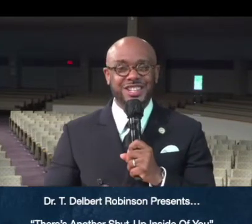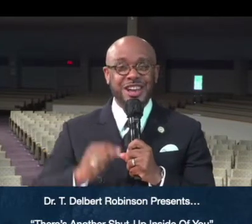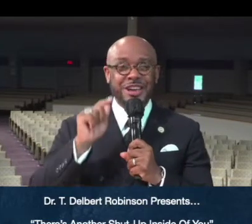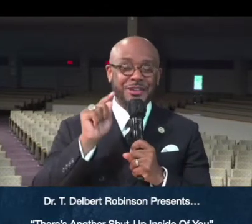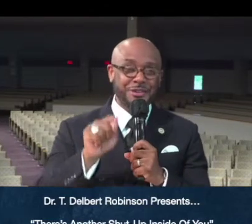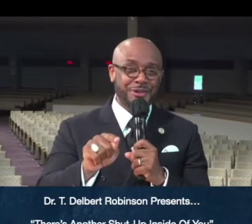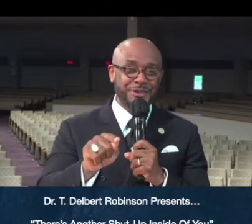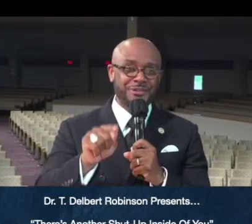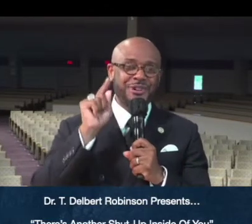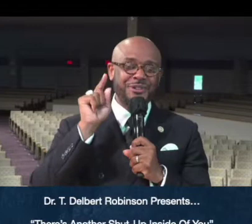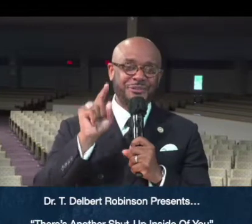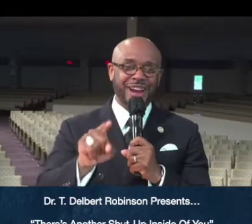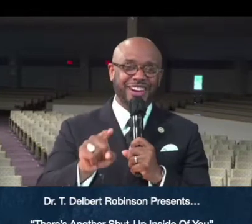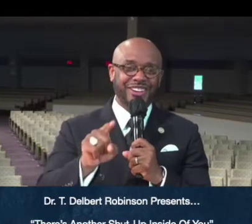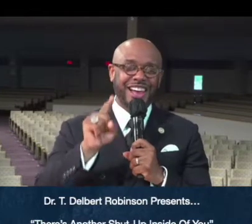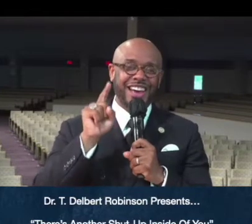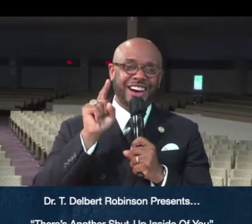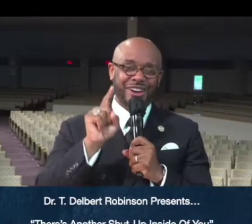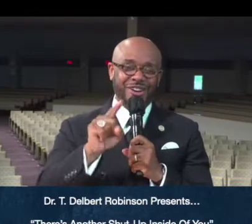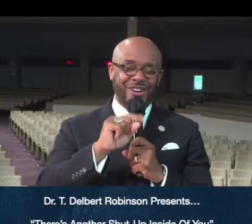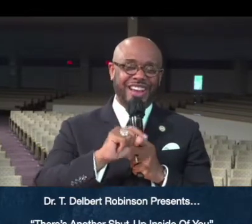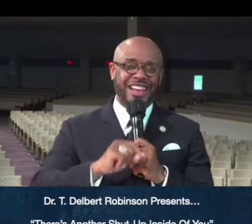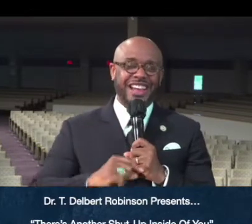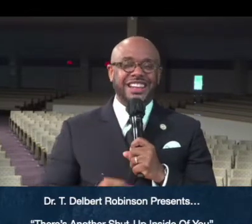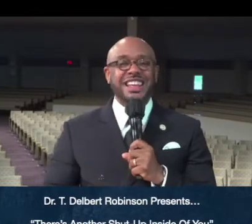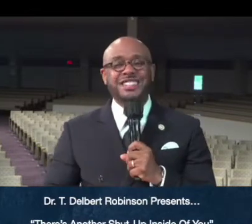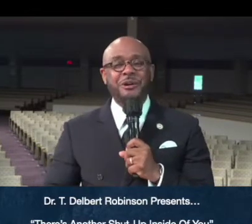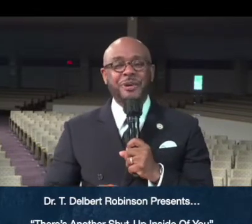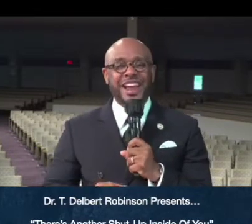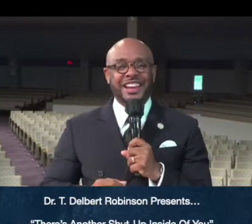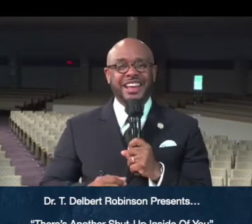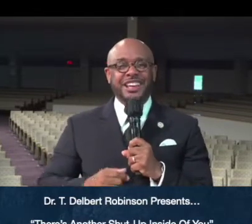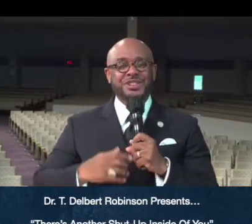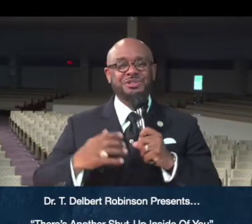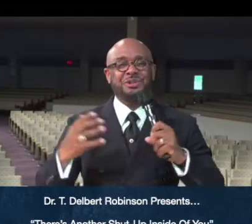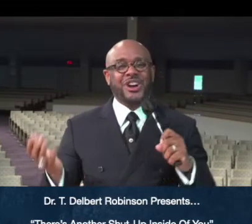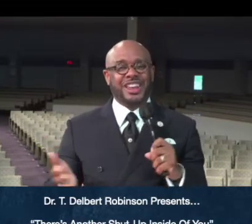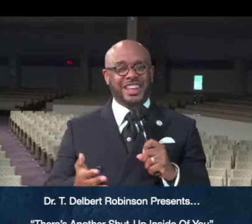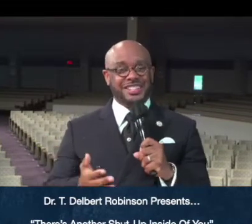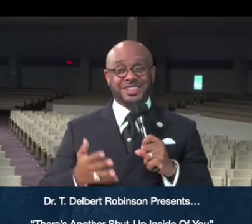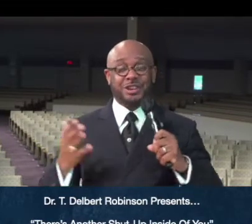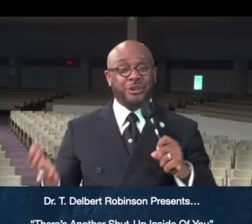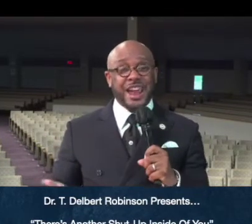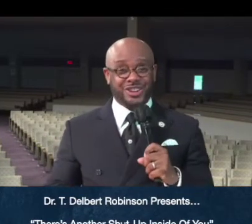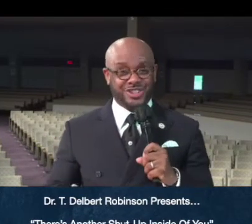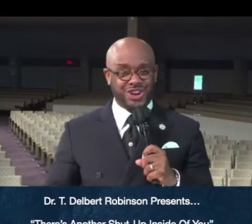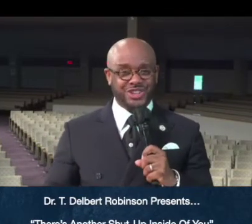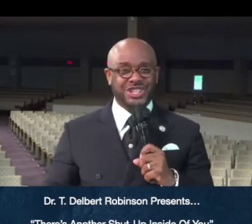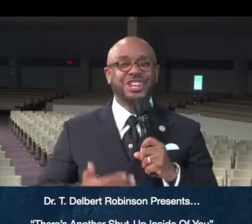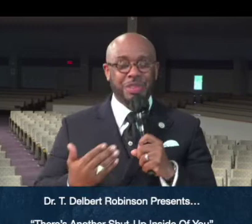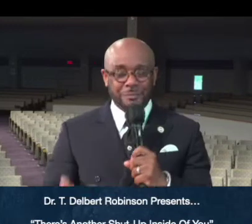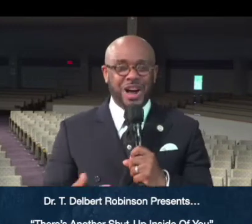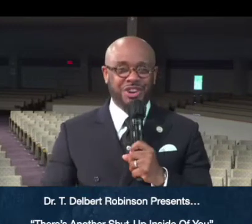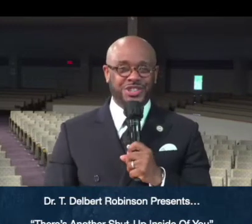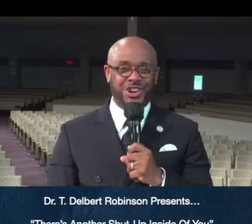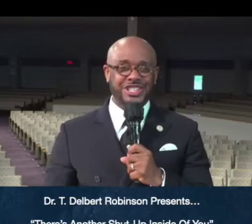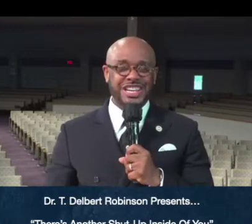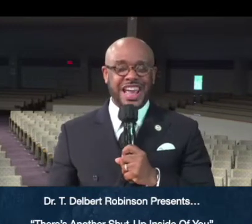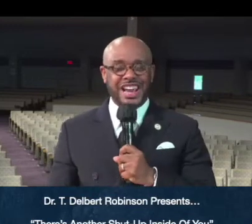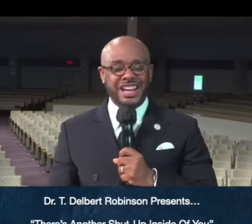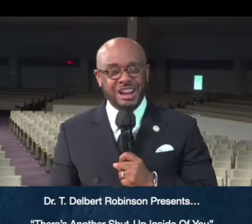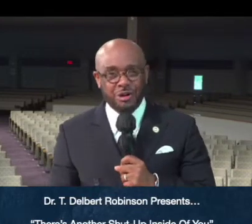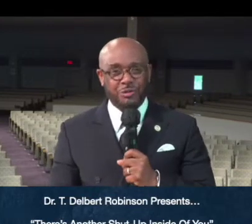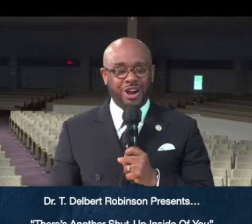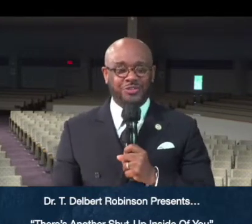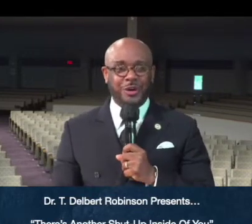seconds, you will agree. Let's go in to New Orleans, the Greater Church, the Mother Church,